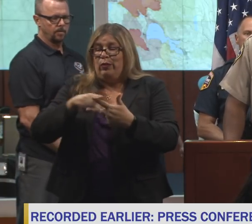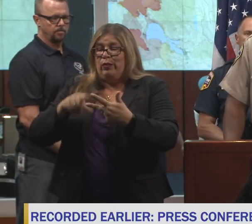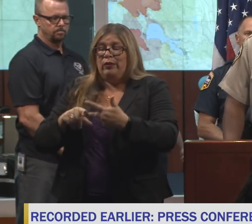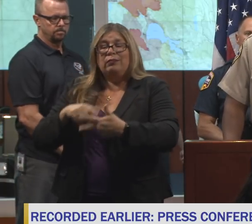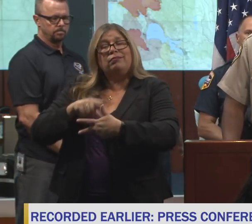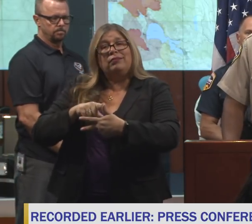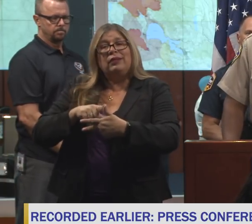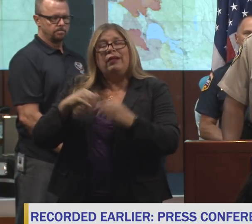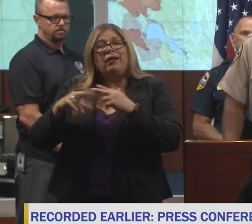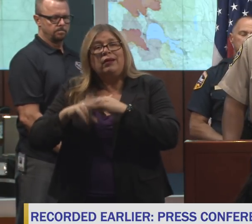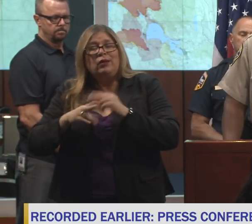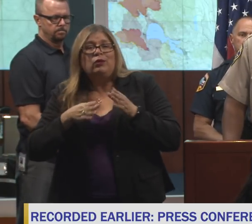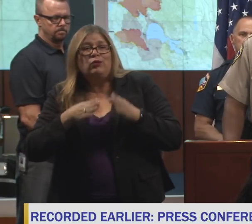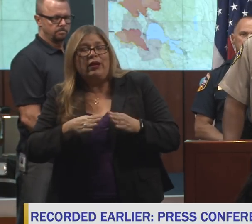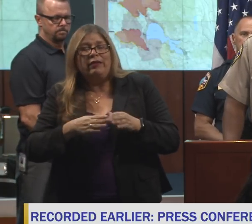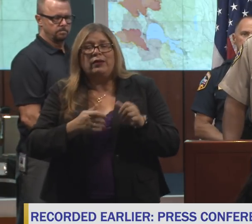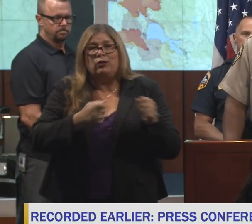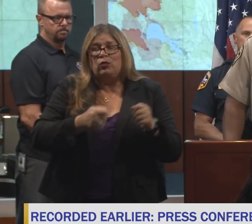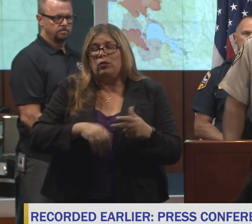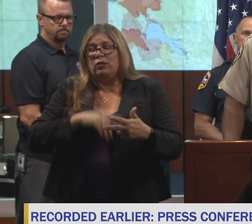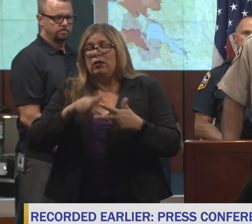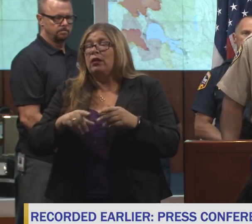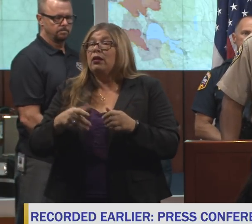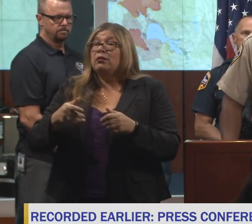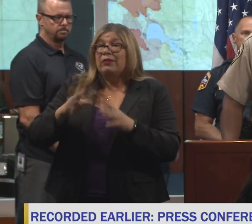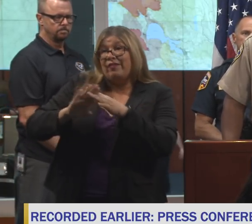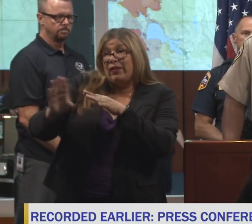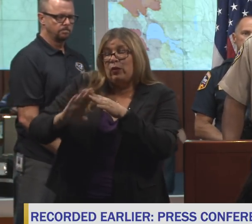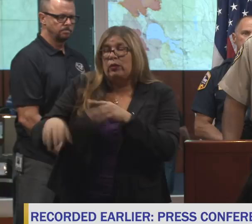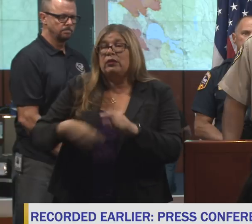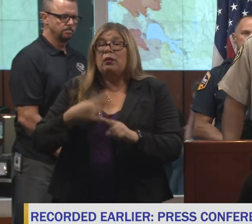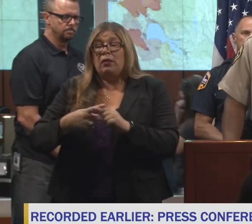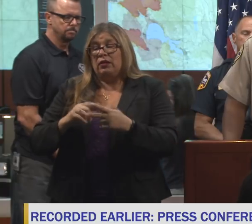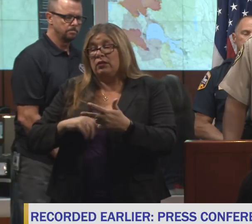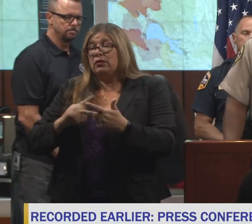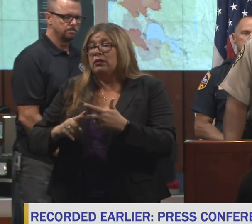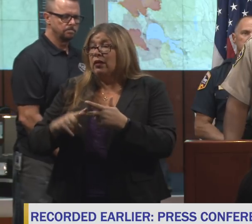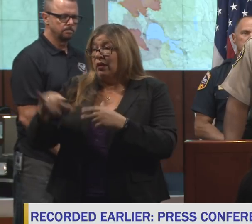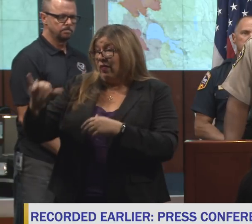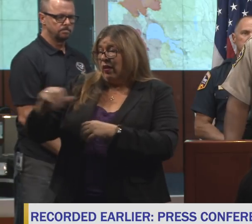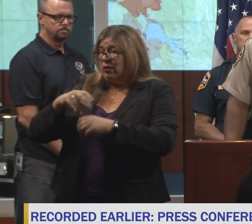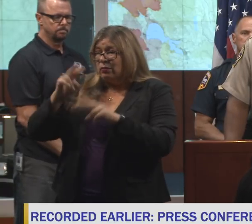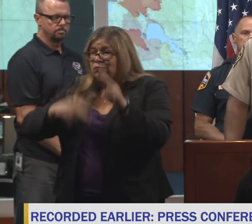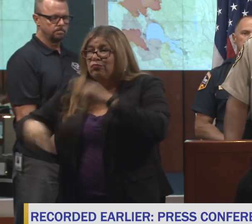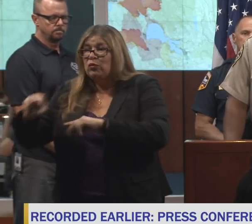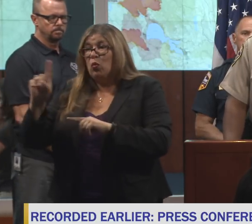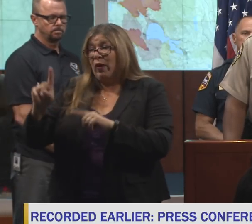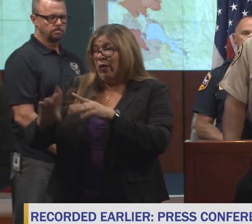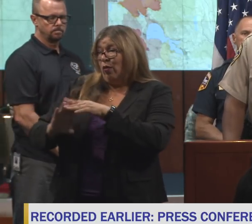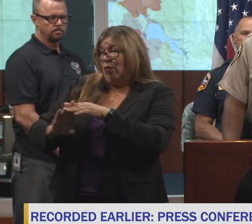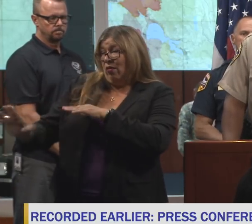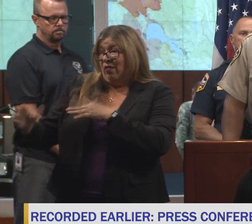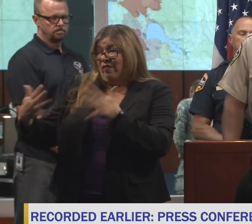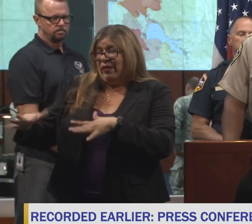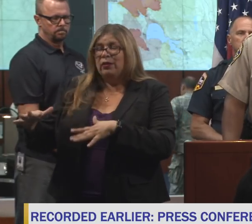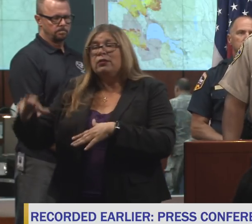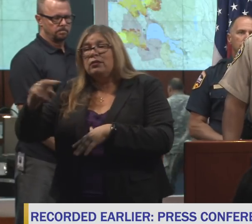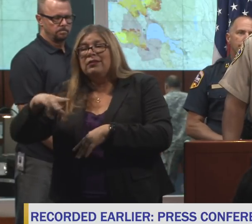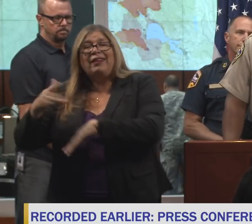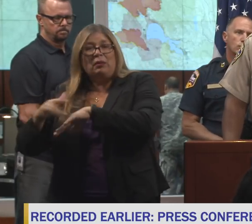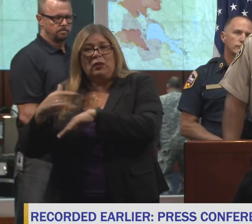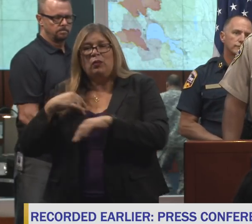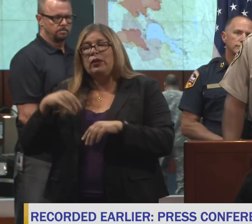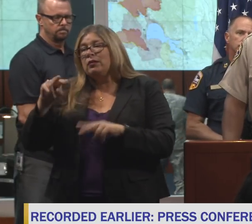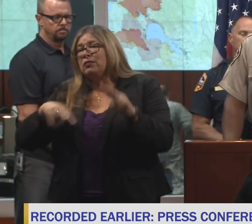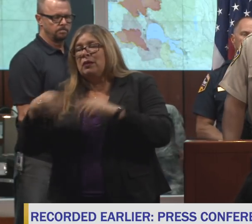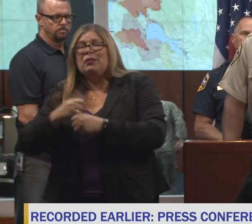traffic control, evacuations, and also patrol of areas that have been evacuated in order to keep looters out. Earlier